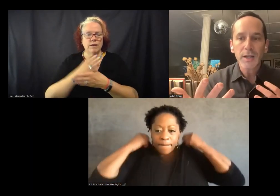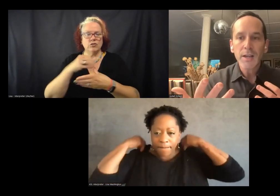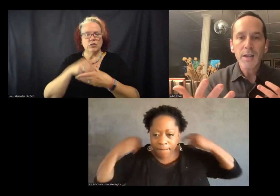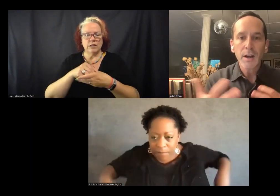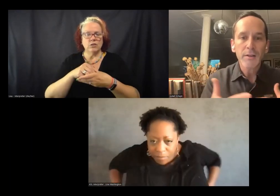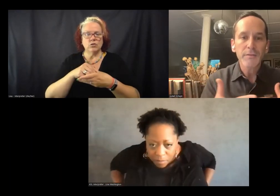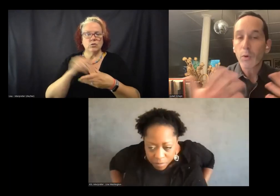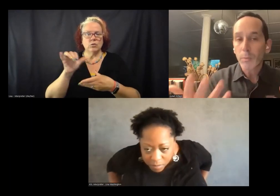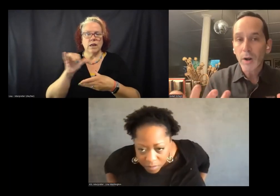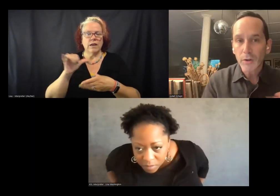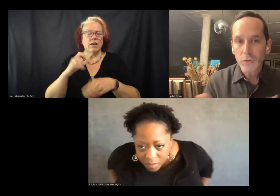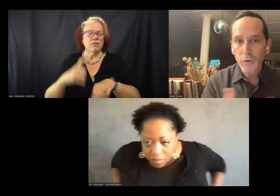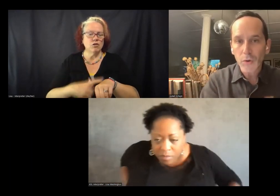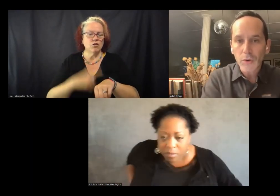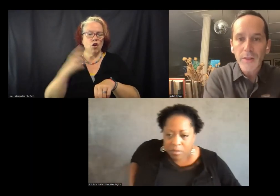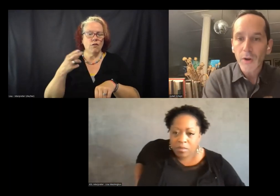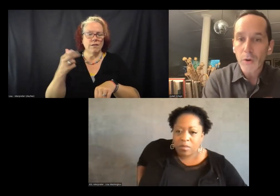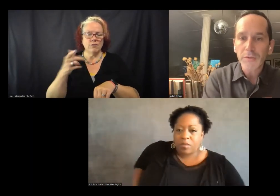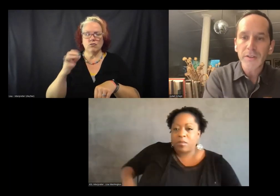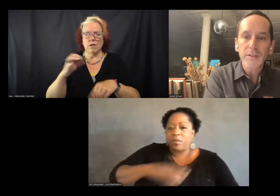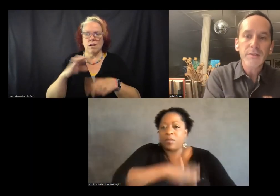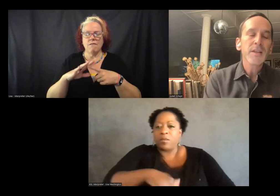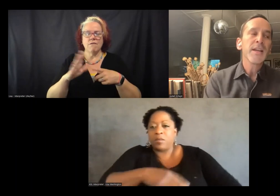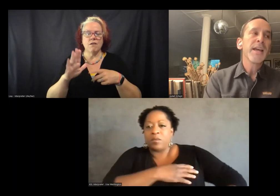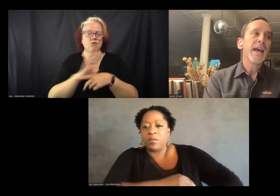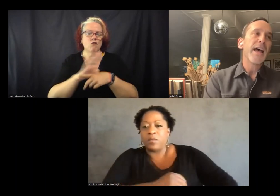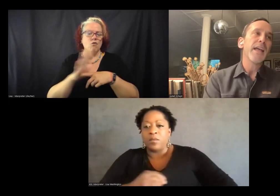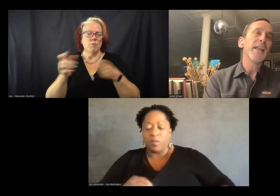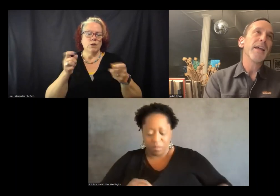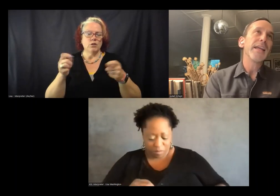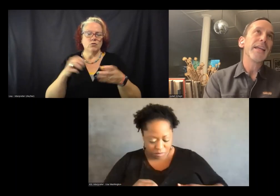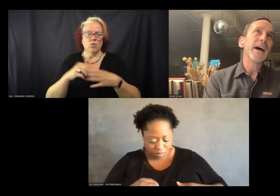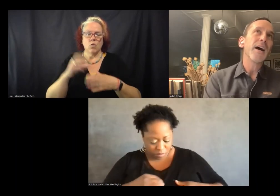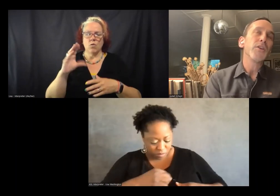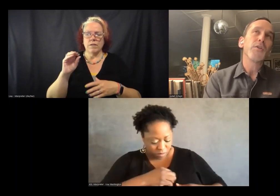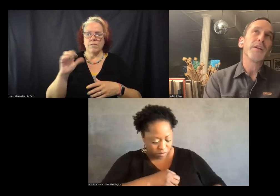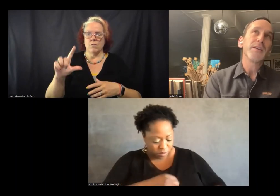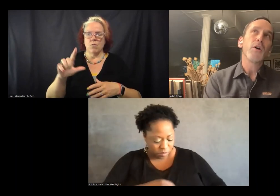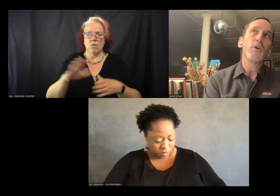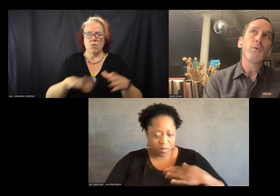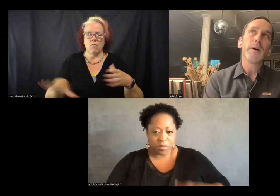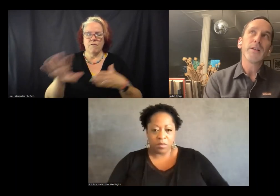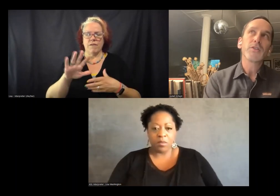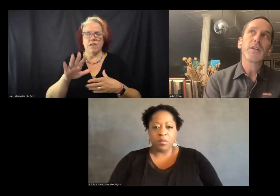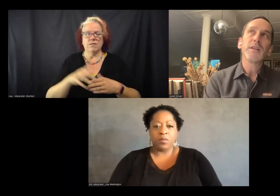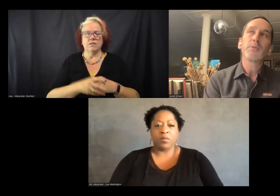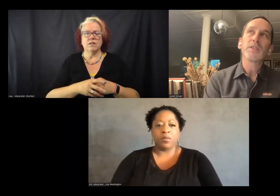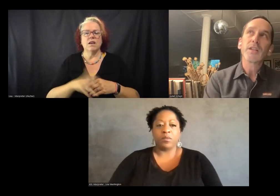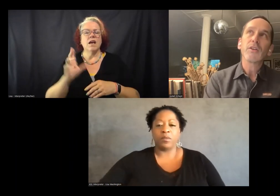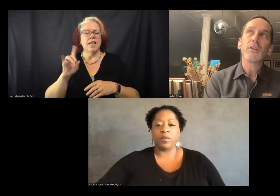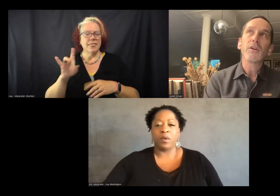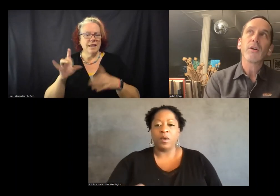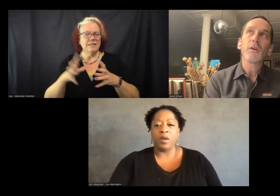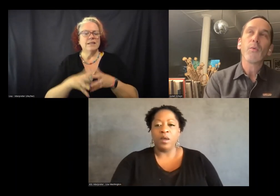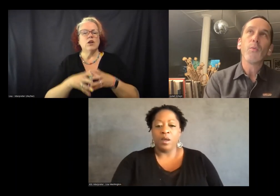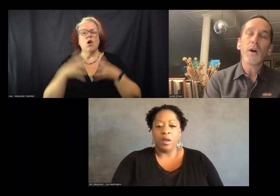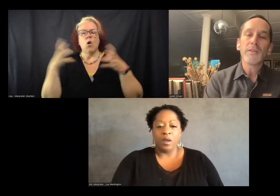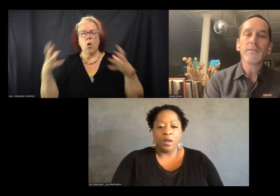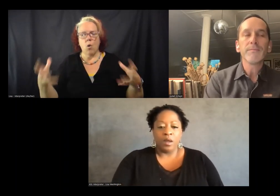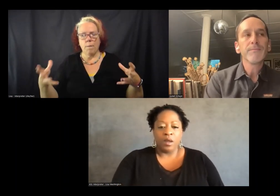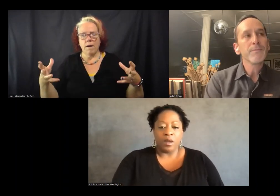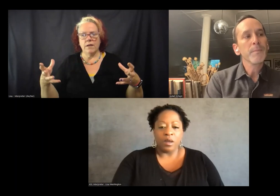history of corporate control in the coal fields. And, you know, they did a whole bunch. In particular,